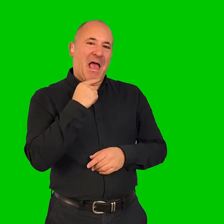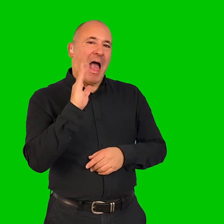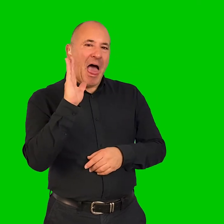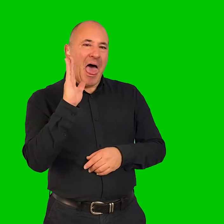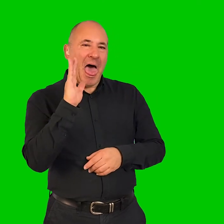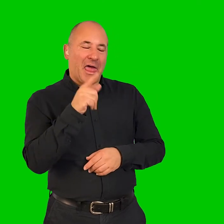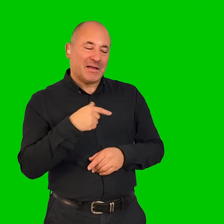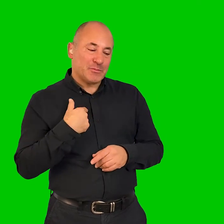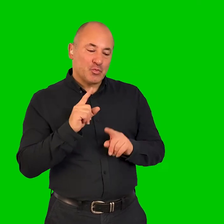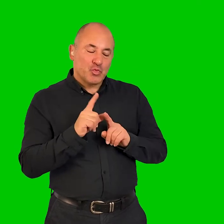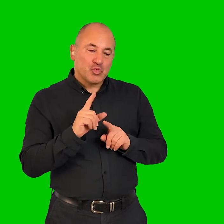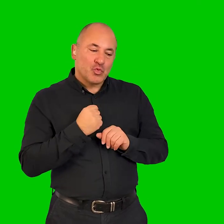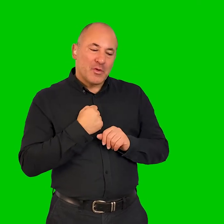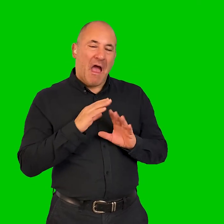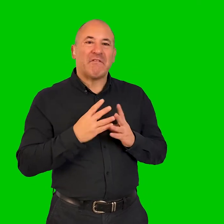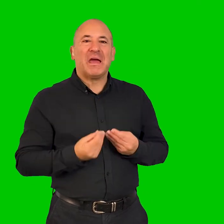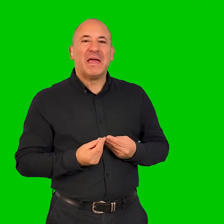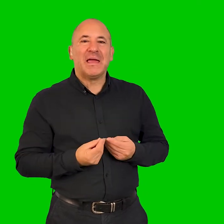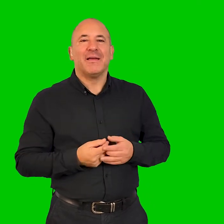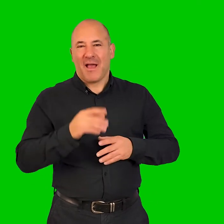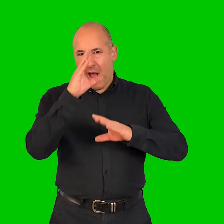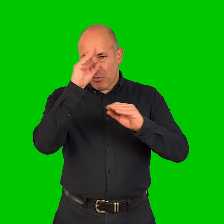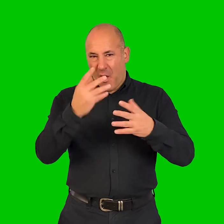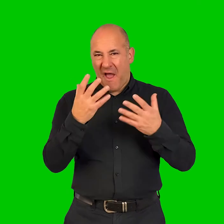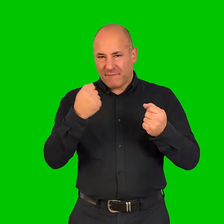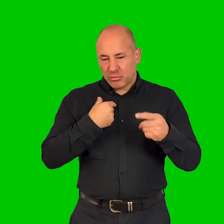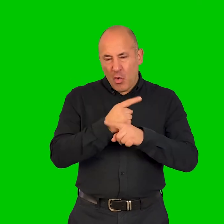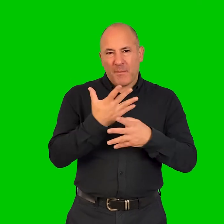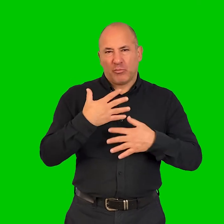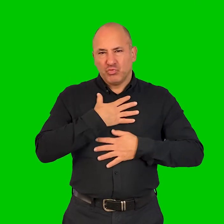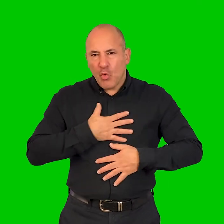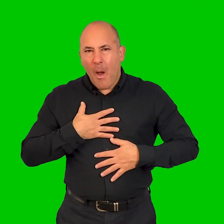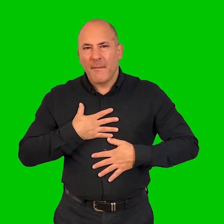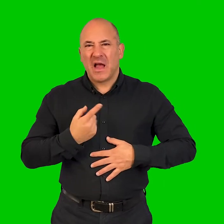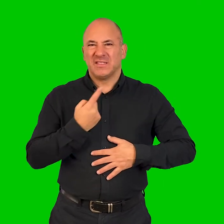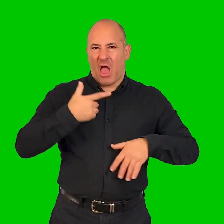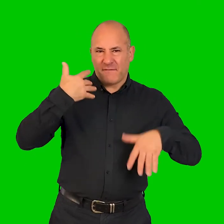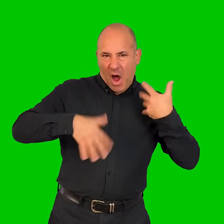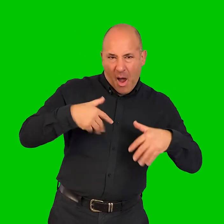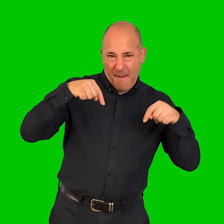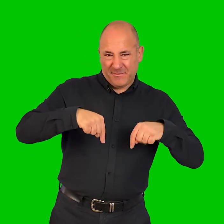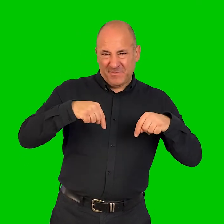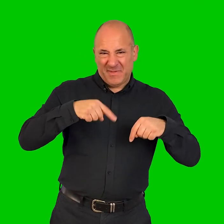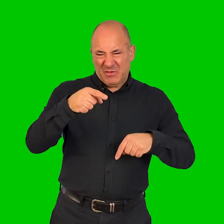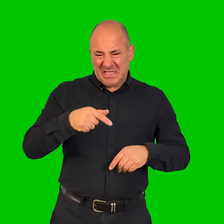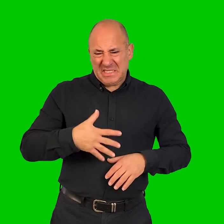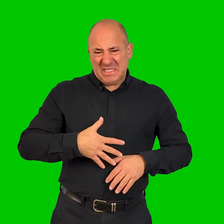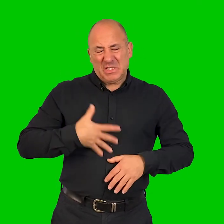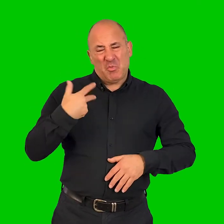own admission, does a little bit of everything, just to let you know that there are discussions of trauma and self-harm within our chat.